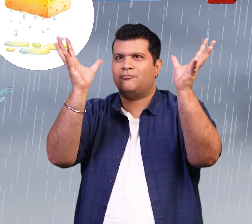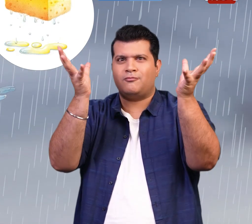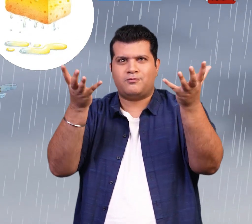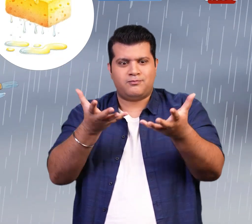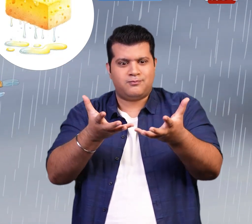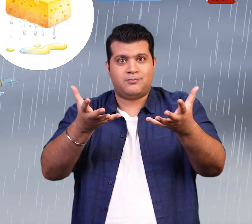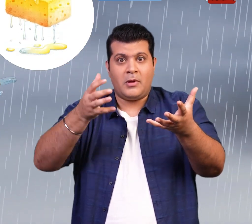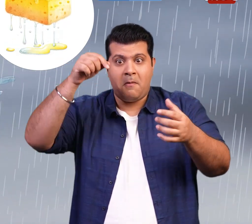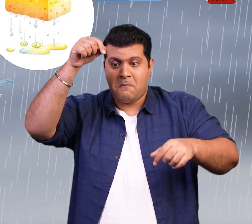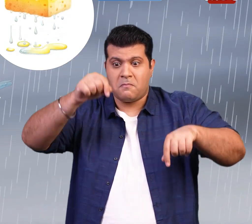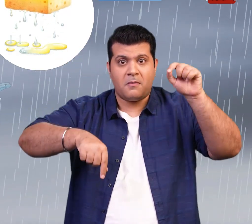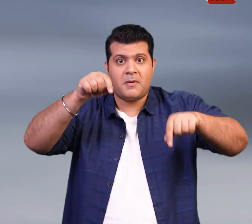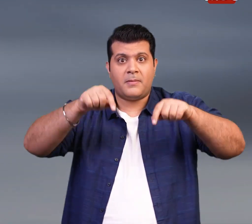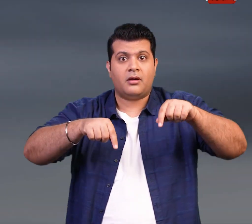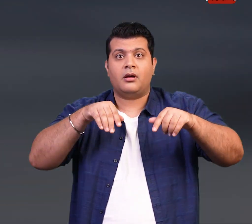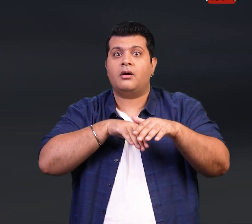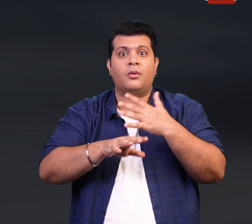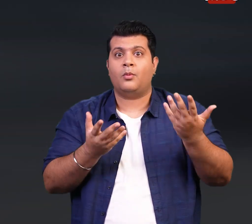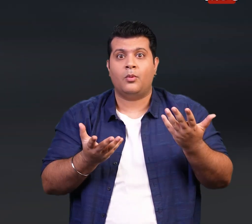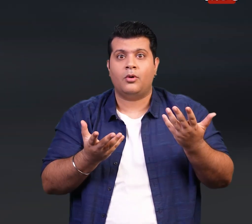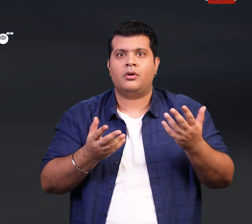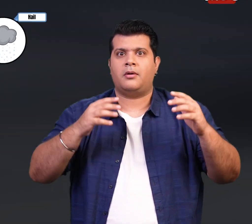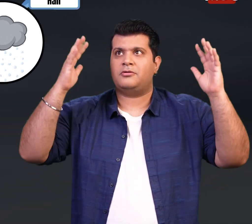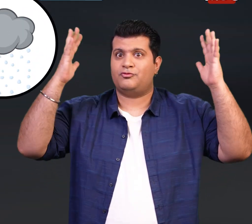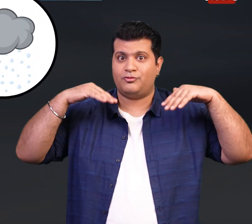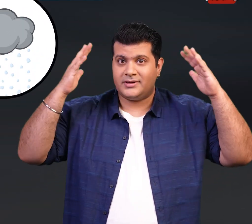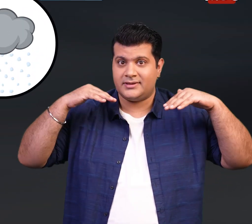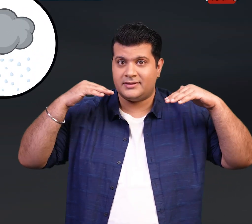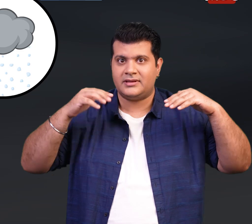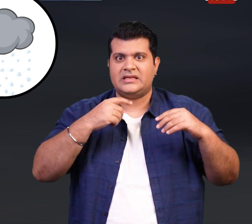drips. Clouds are the same. They release rain, hail or snow.